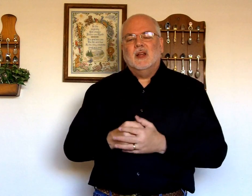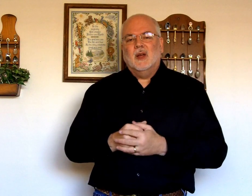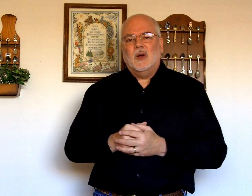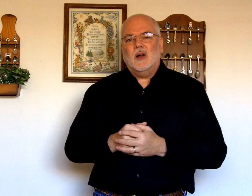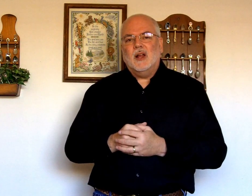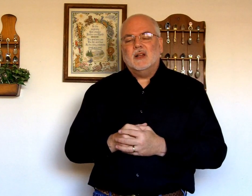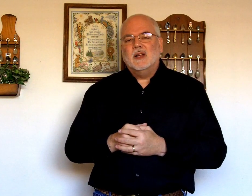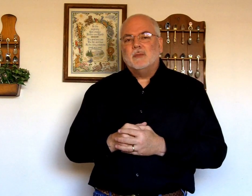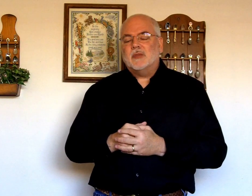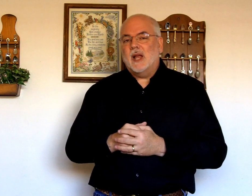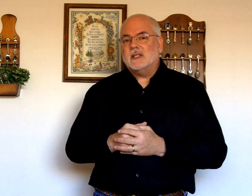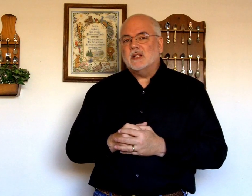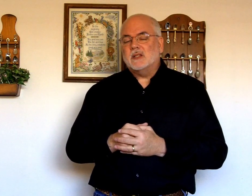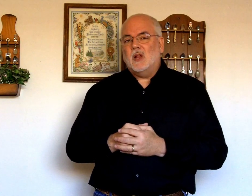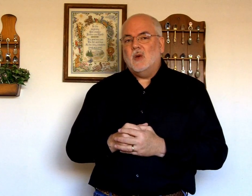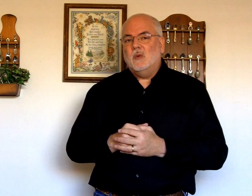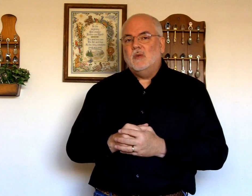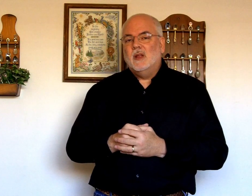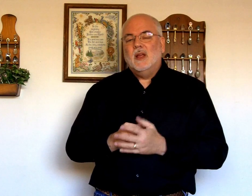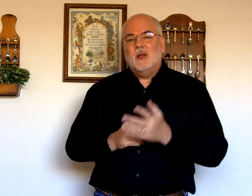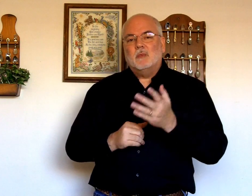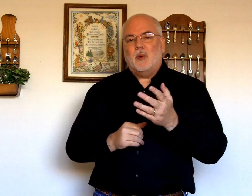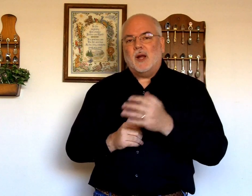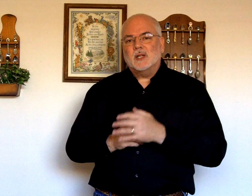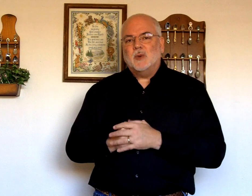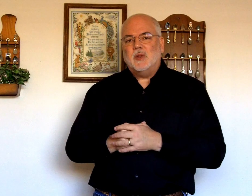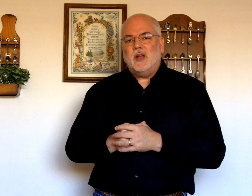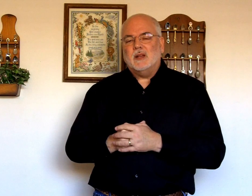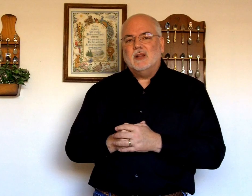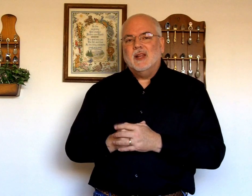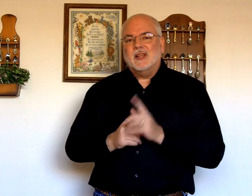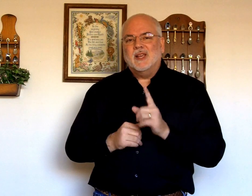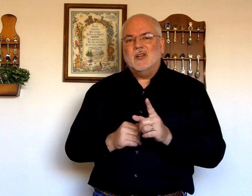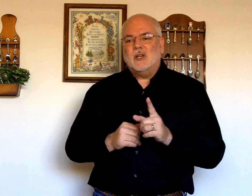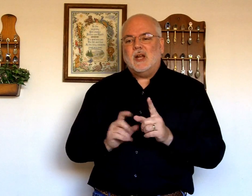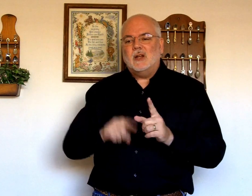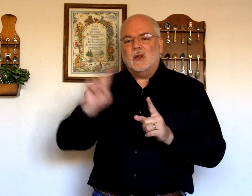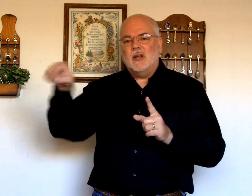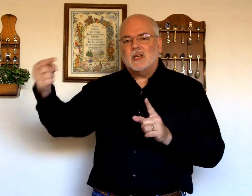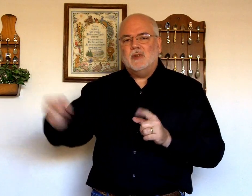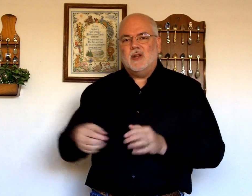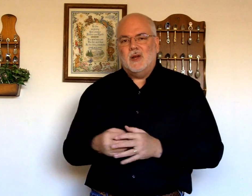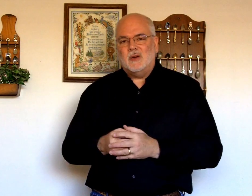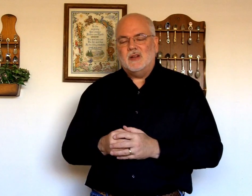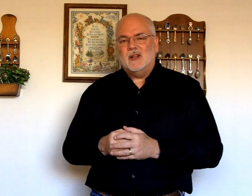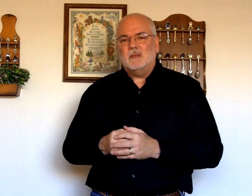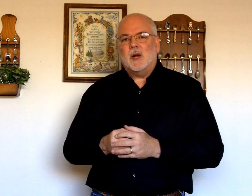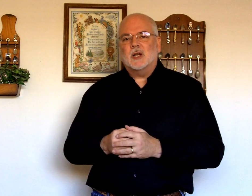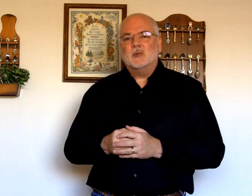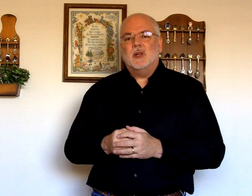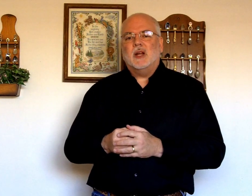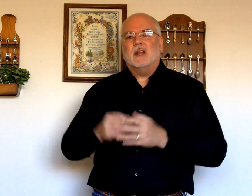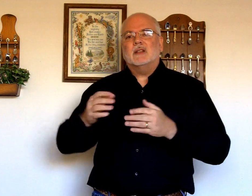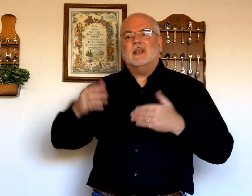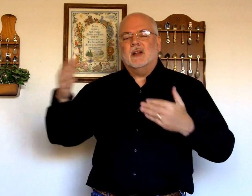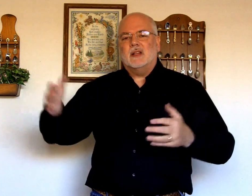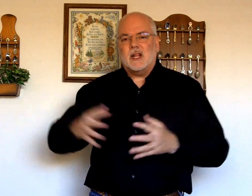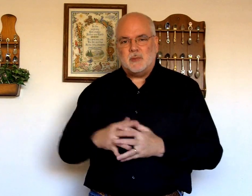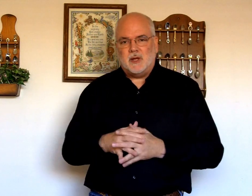All right. That's it slow. Practice with it. Get good at it. Go to the next video. Then you with it at something that speed.